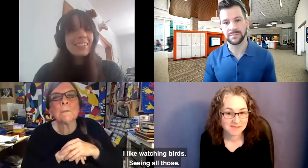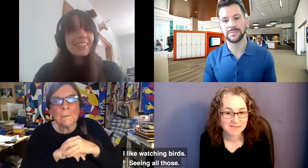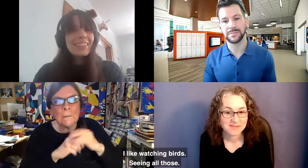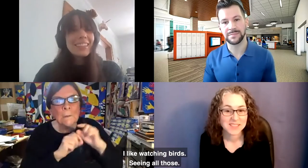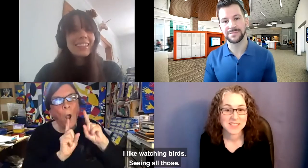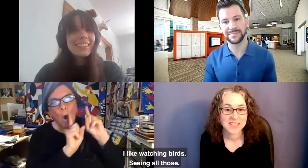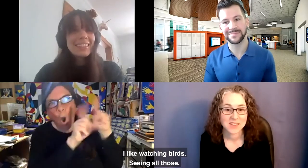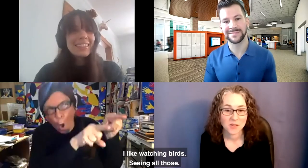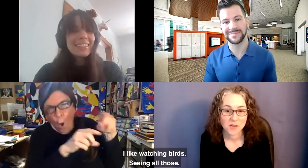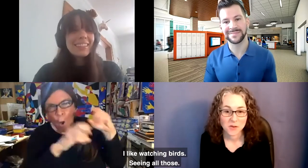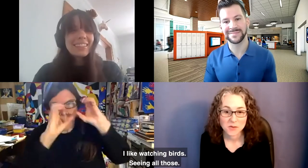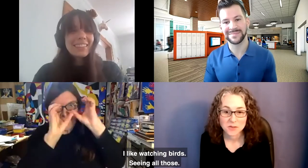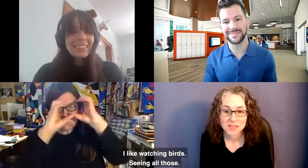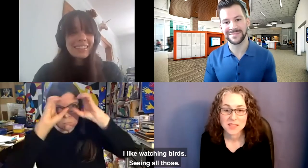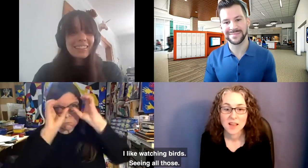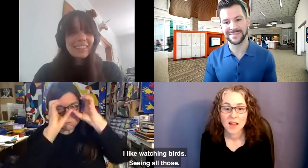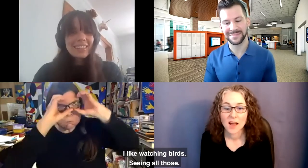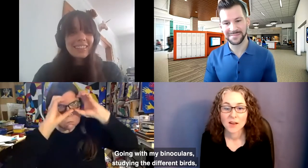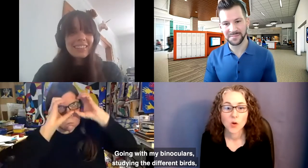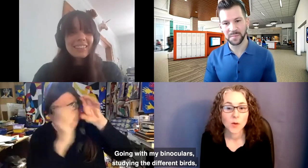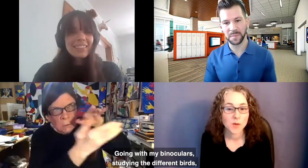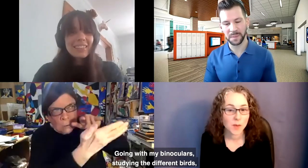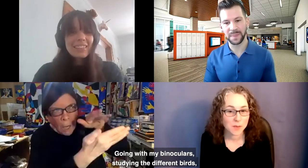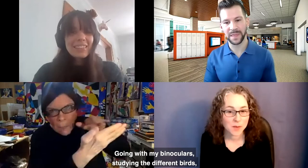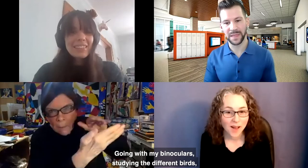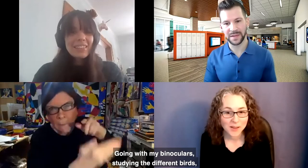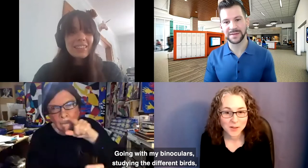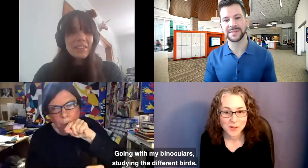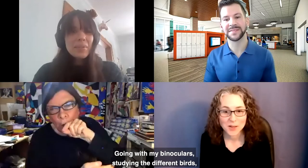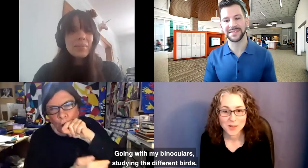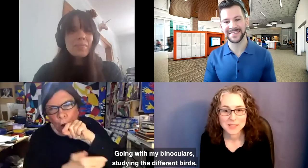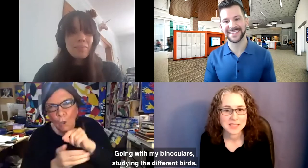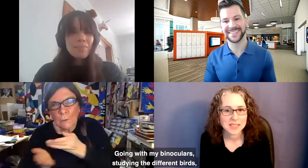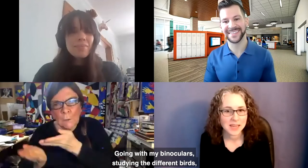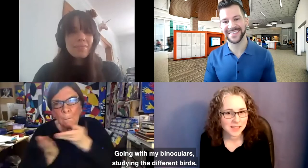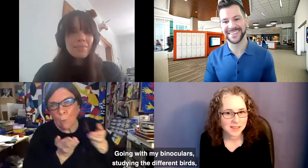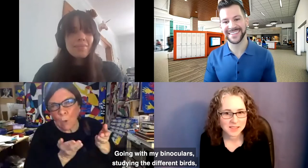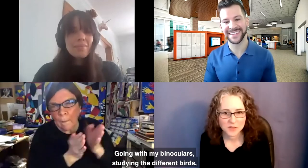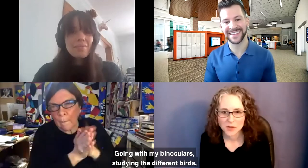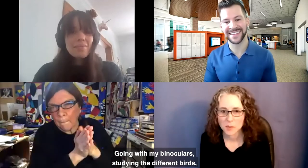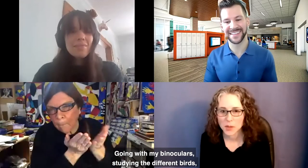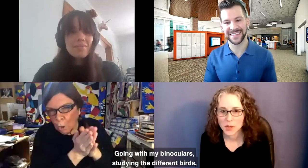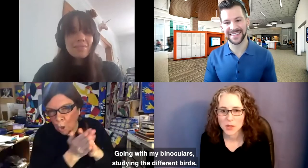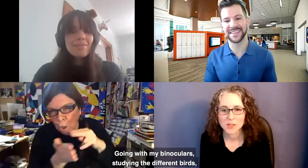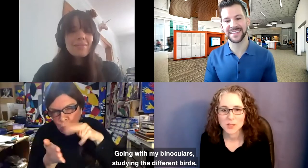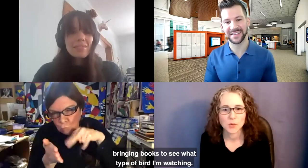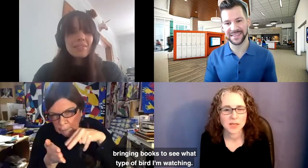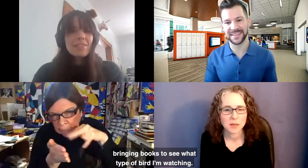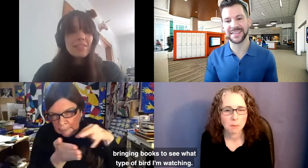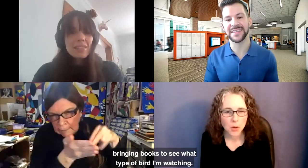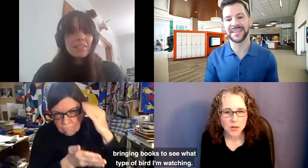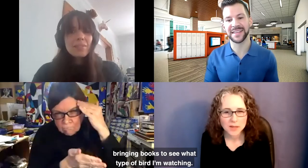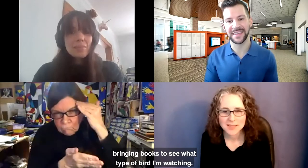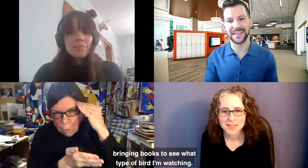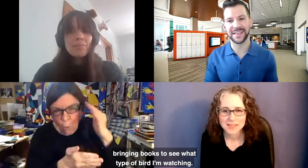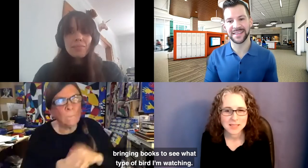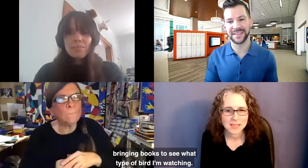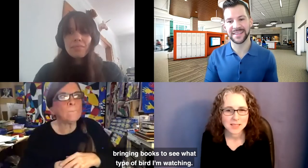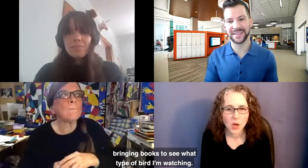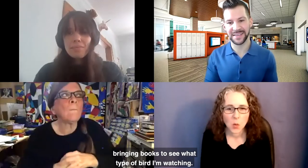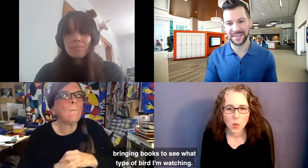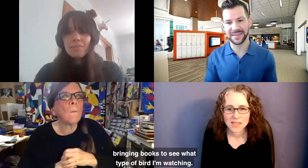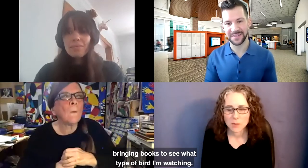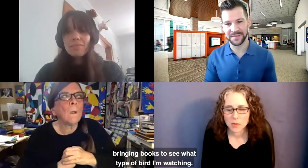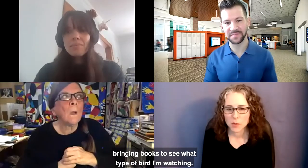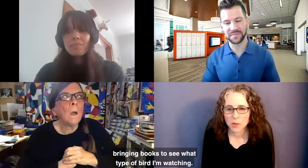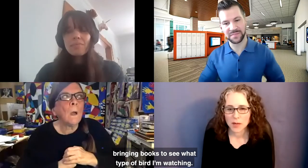Oh. Seeing all those. Uh, going with my binoculars, studying the different birds, bringing books to see